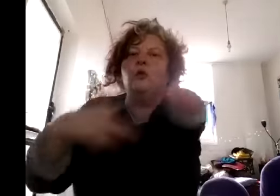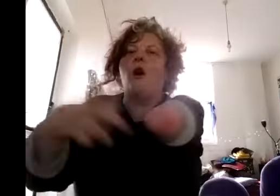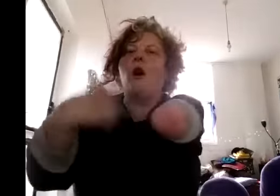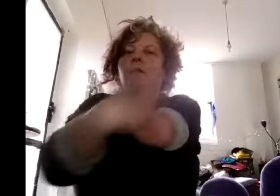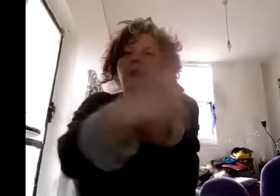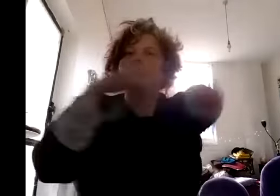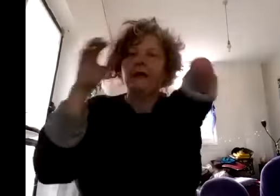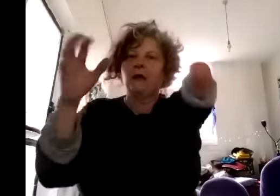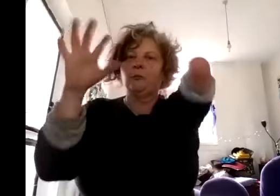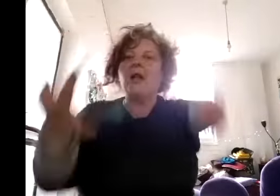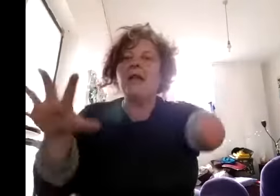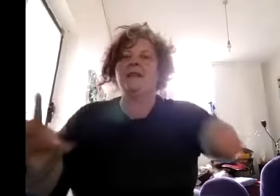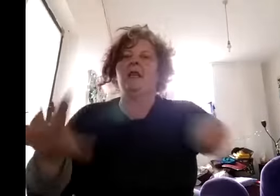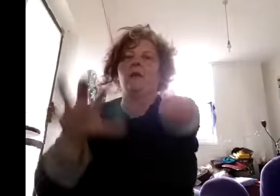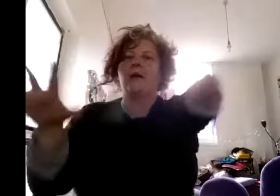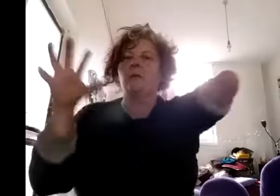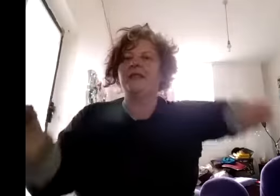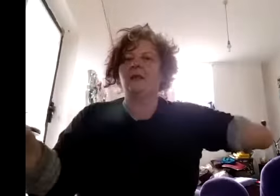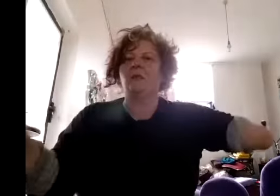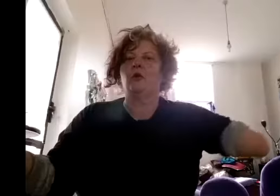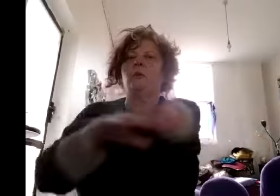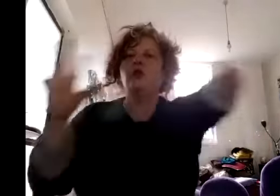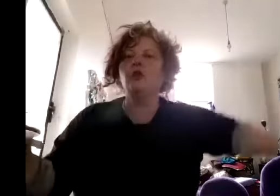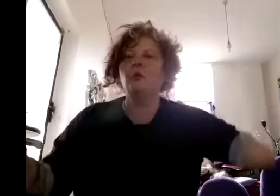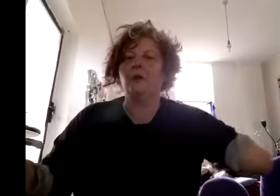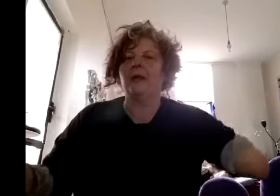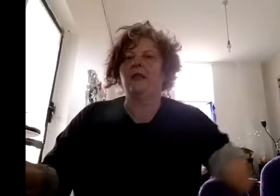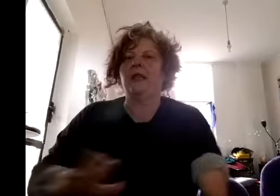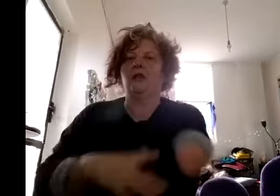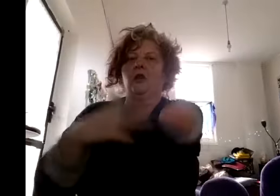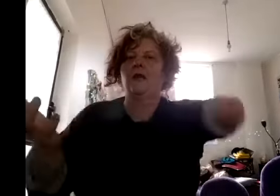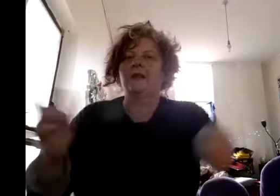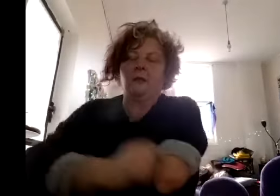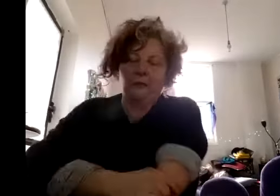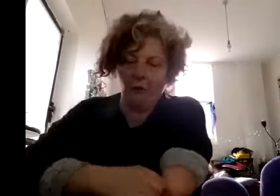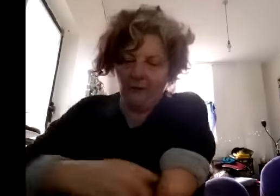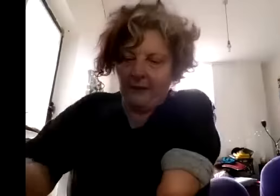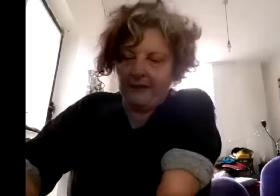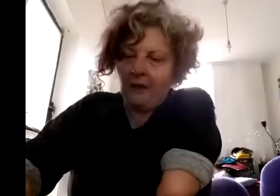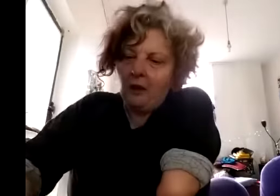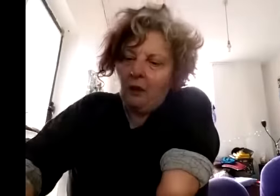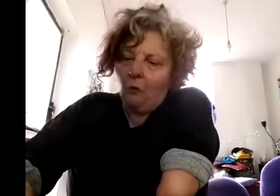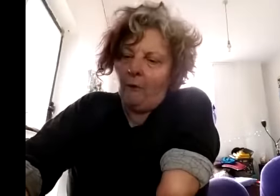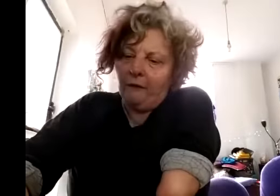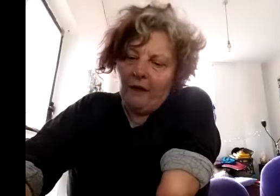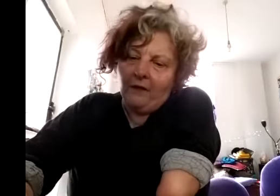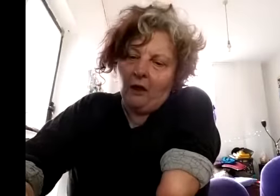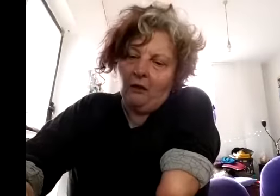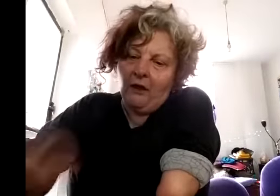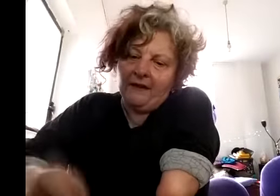of you know branding of that particular bookshop knew what they would get you know as a performance space what we found though and this